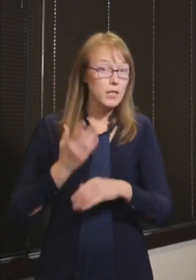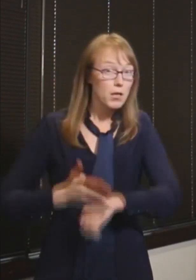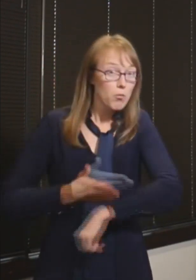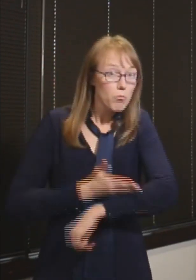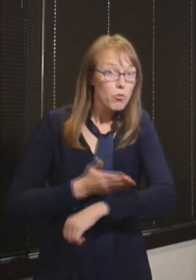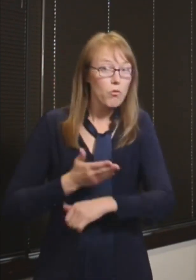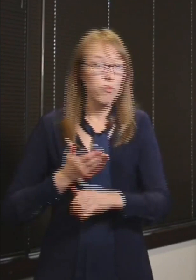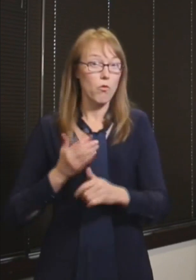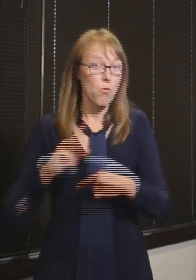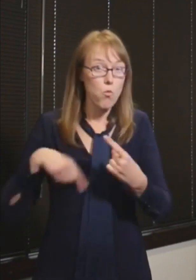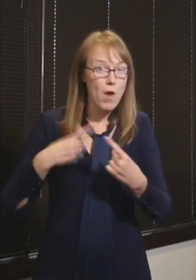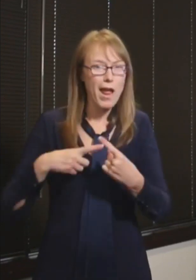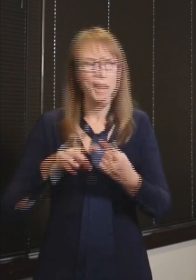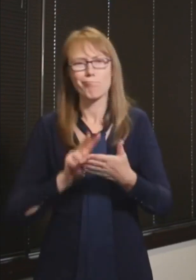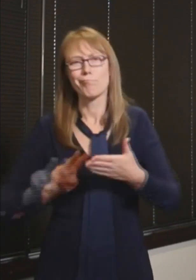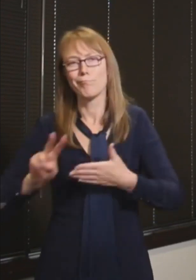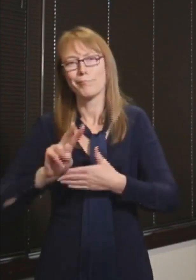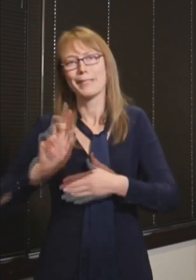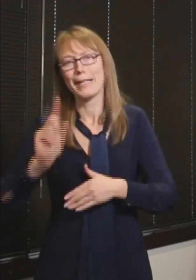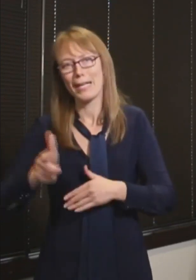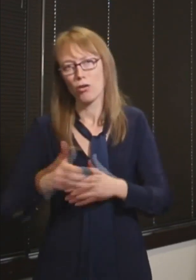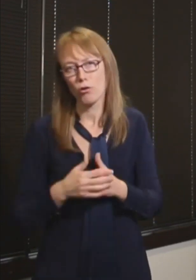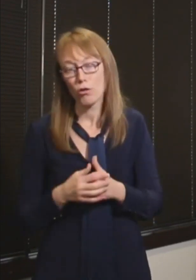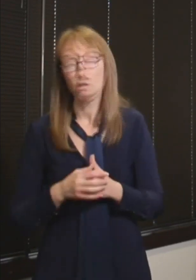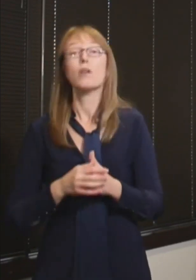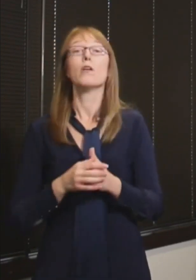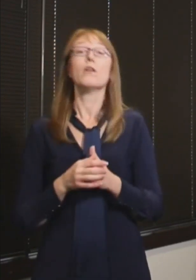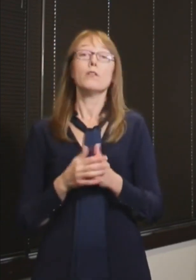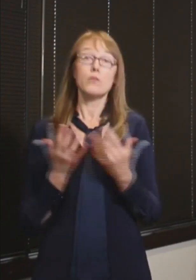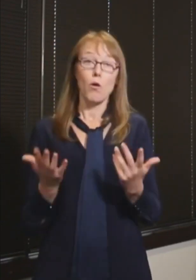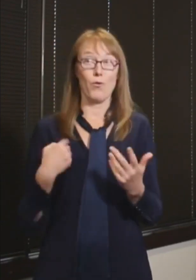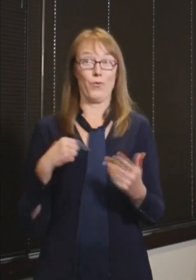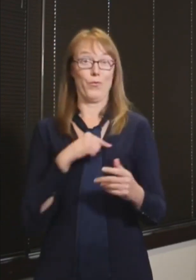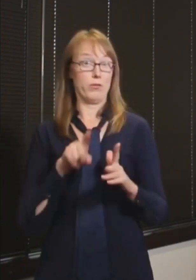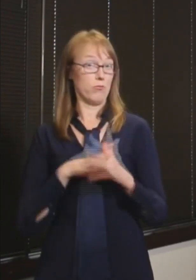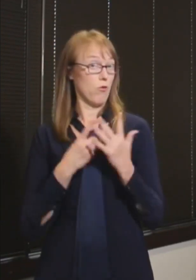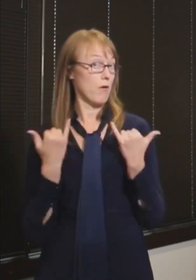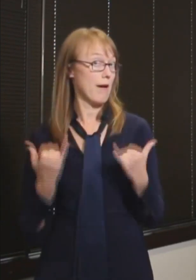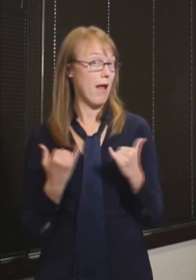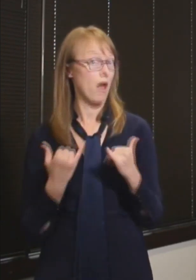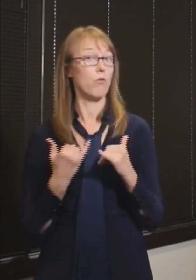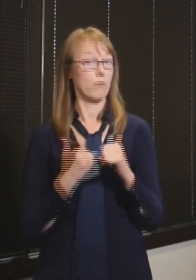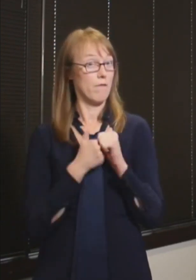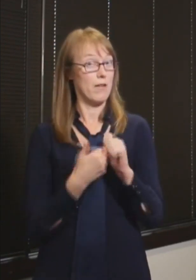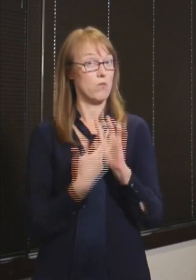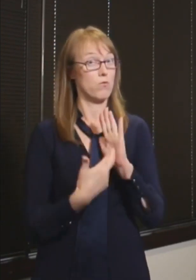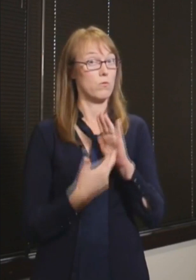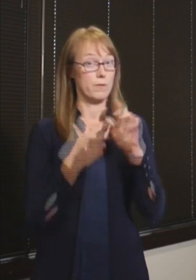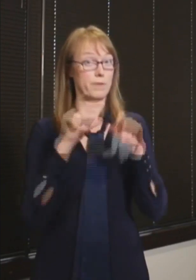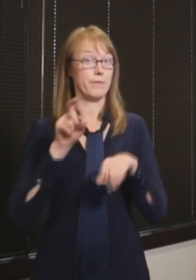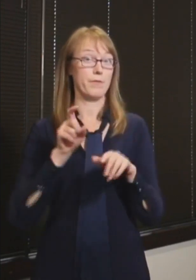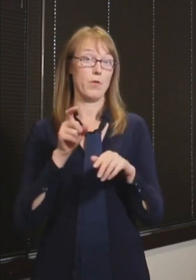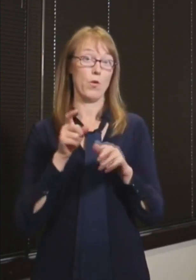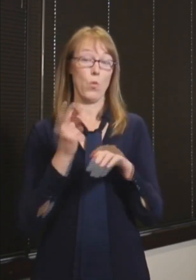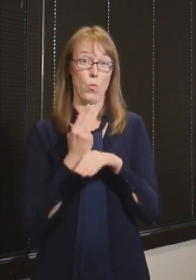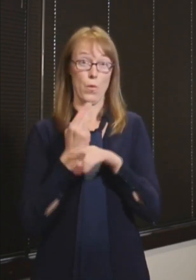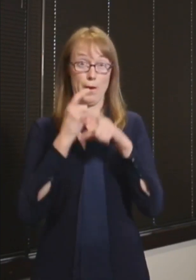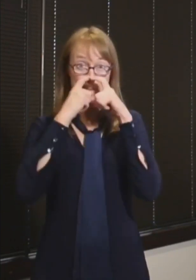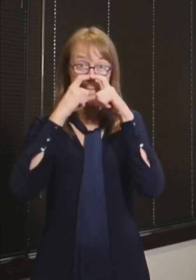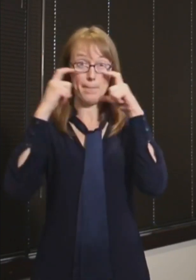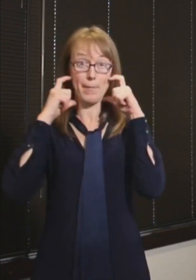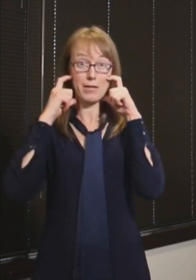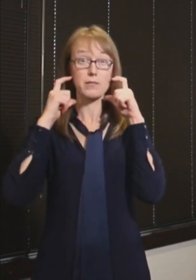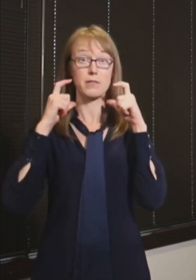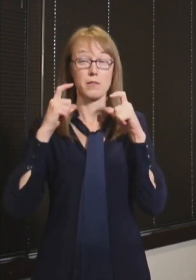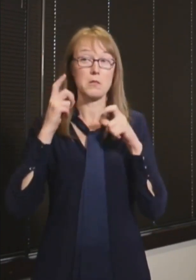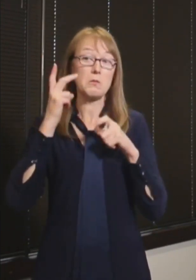we probably won't see an impact for a couple of weeks with the mask wearing. The seven-day average number of new cases in the